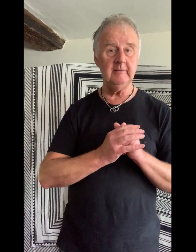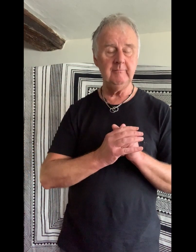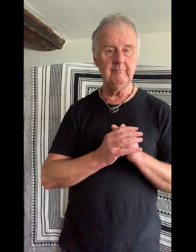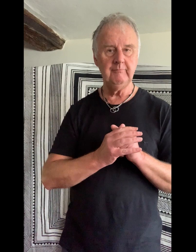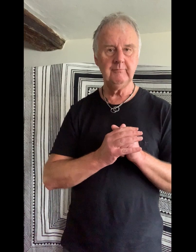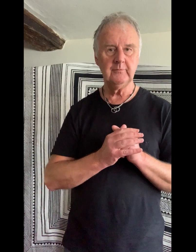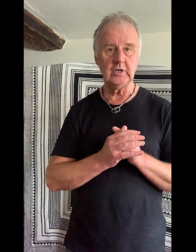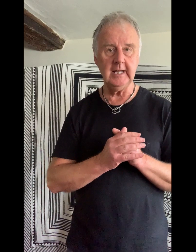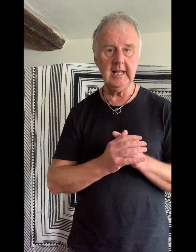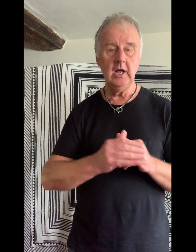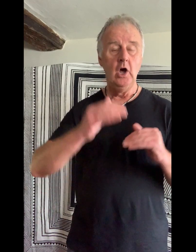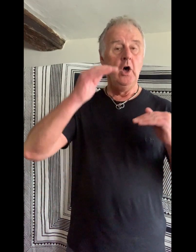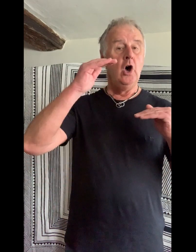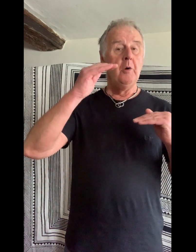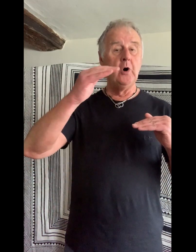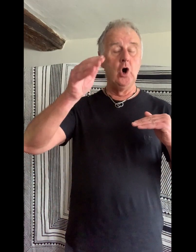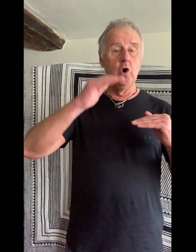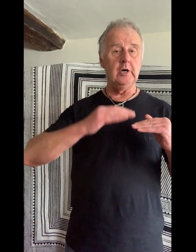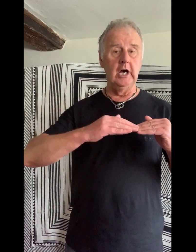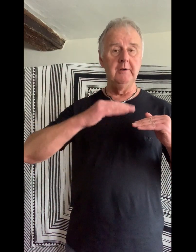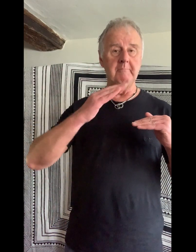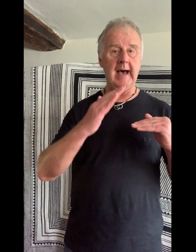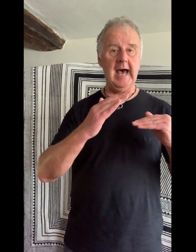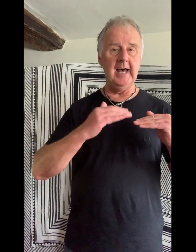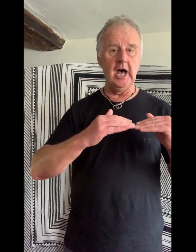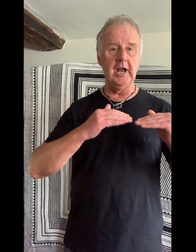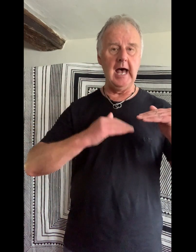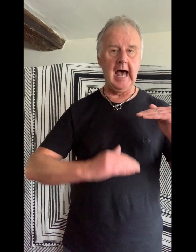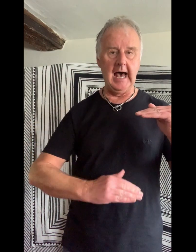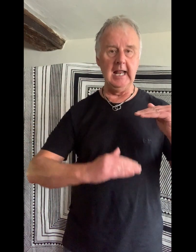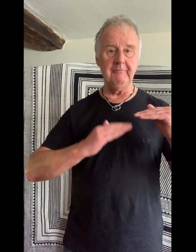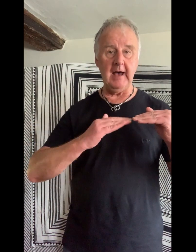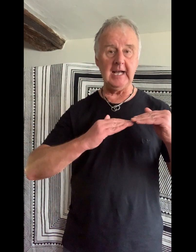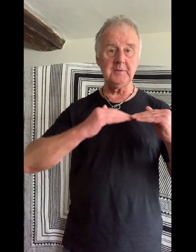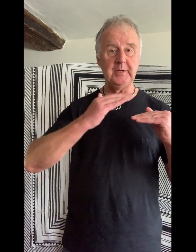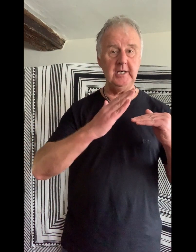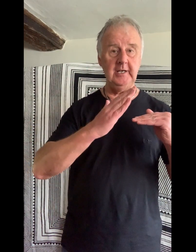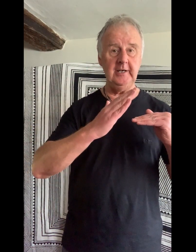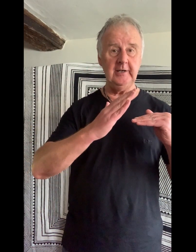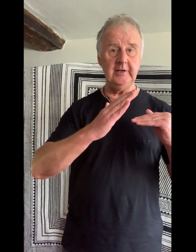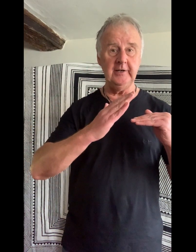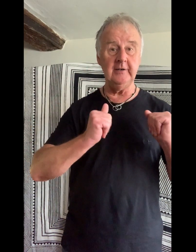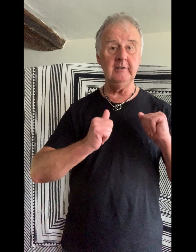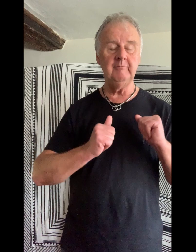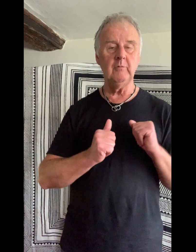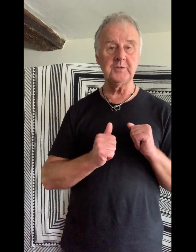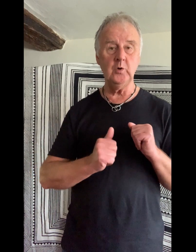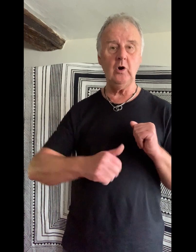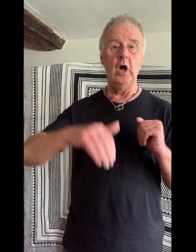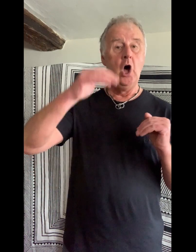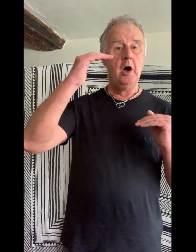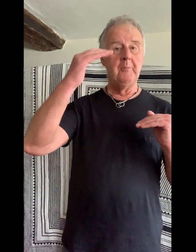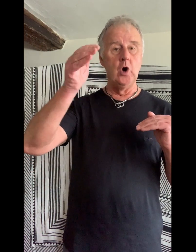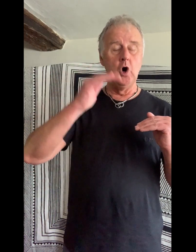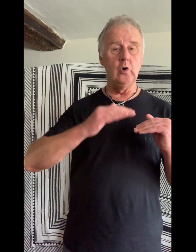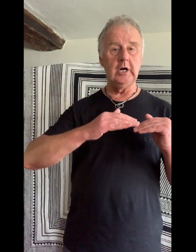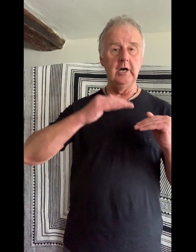Try that. Broken man on a Halifax pier. Once more. Broken